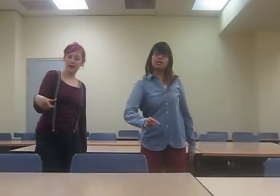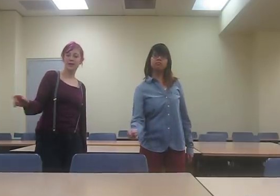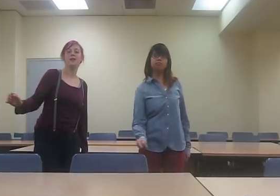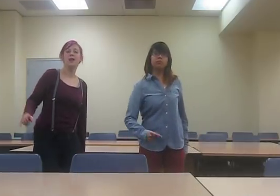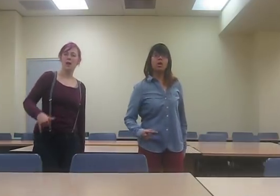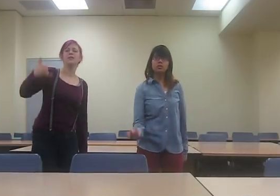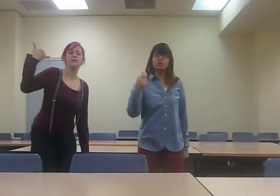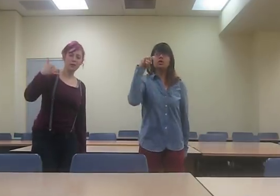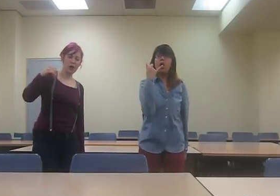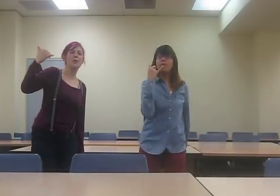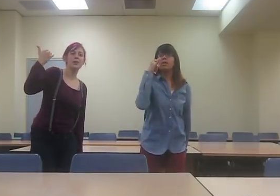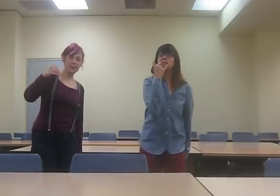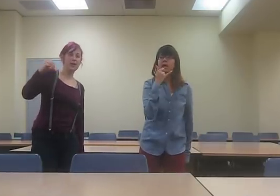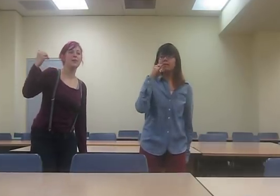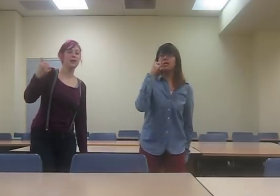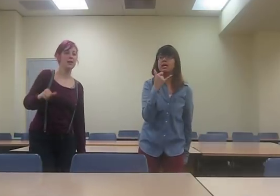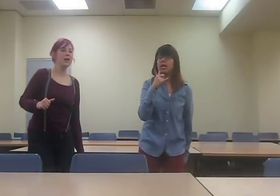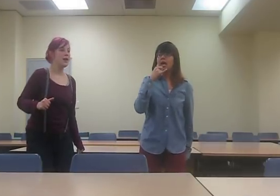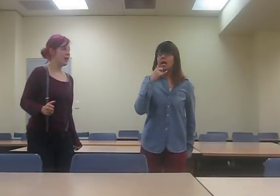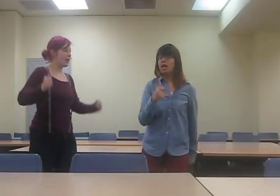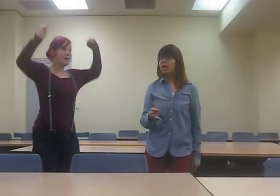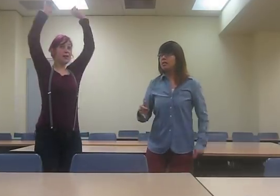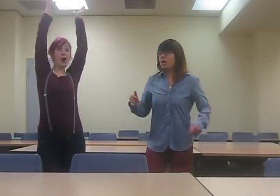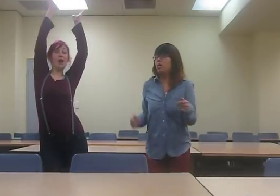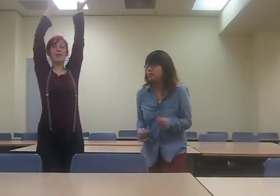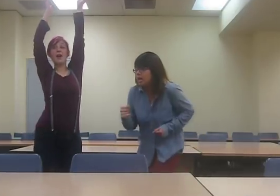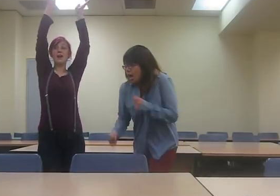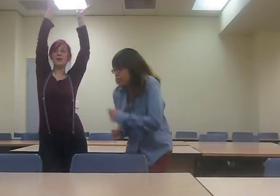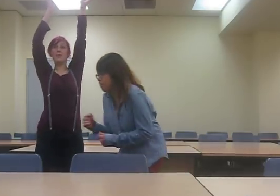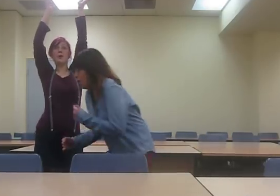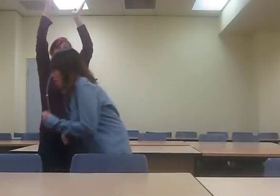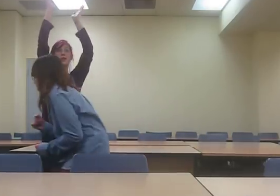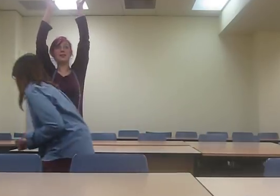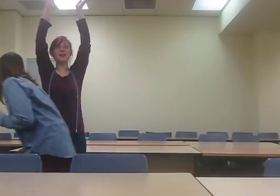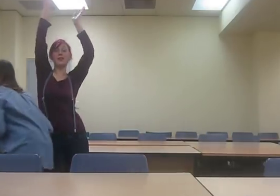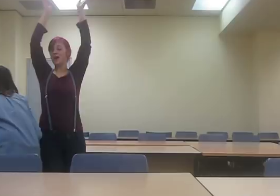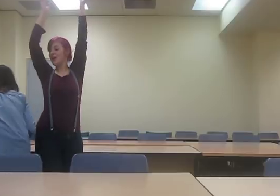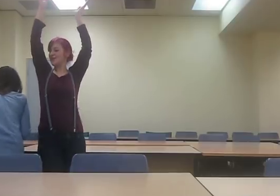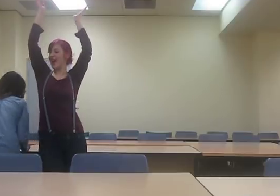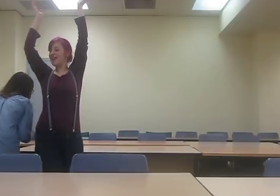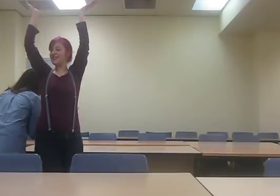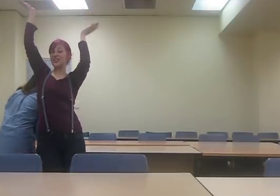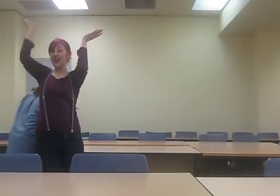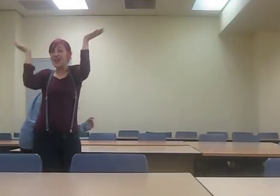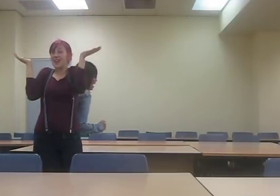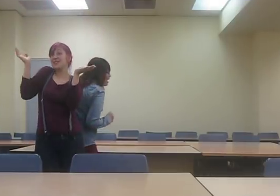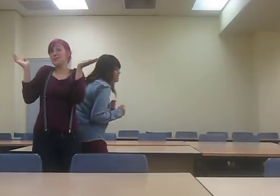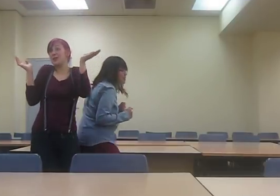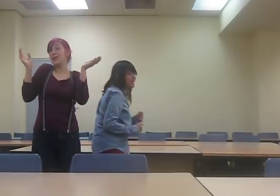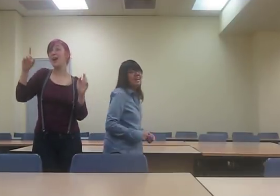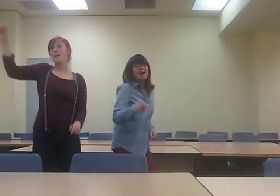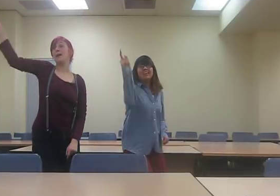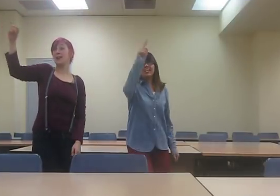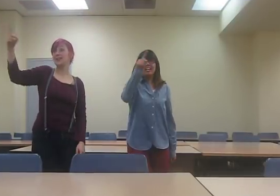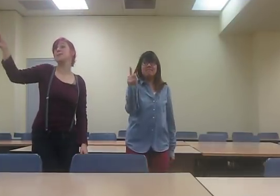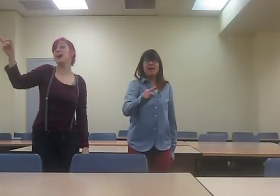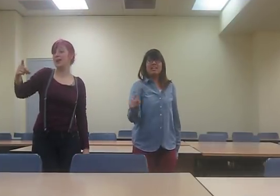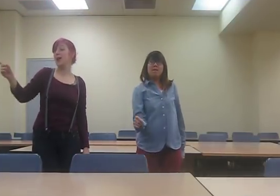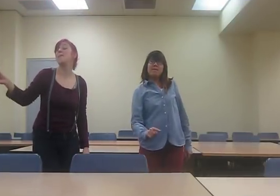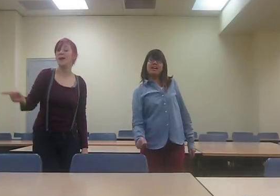So call me, baby And all the other bodies Try to shake me But here's my number